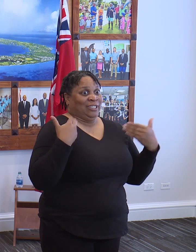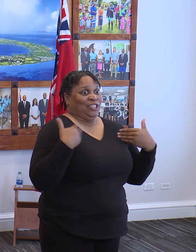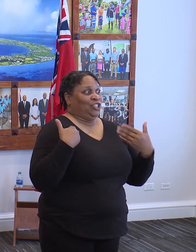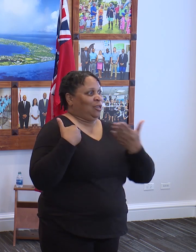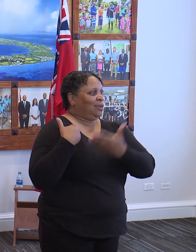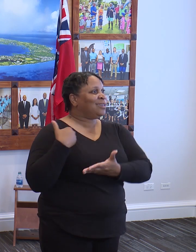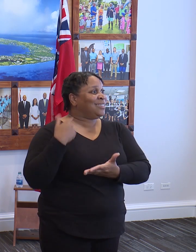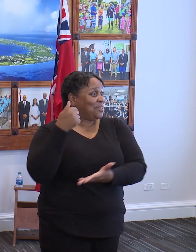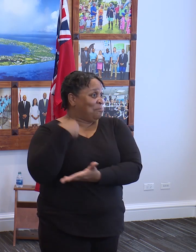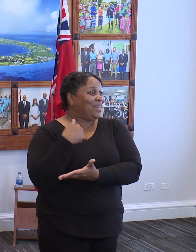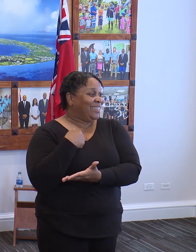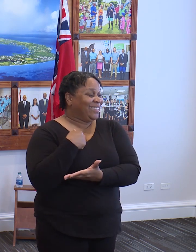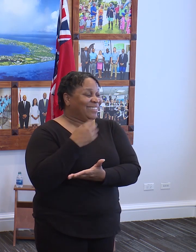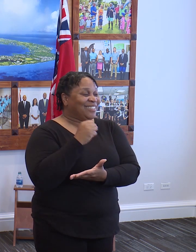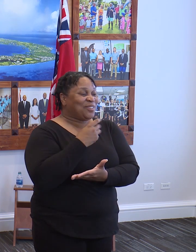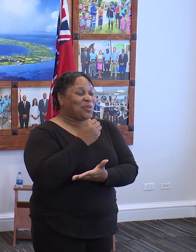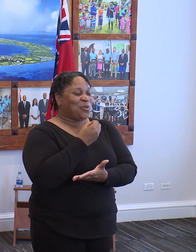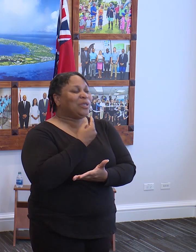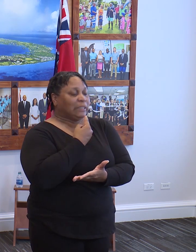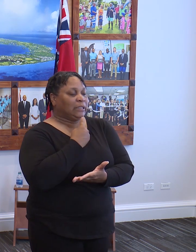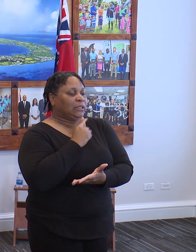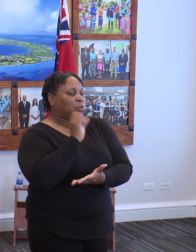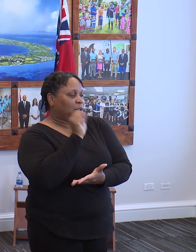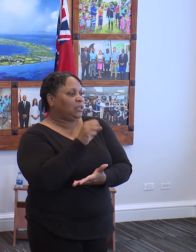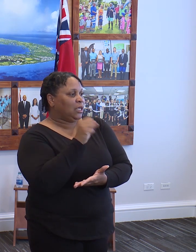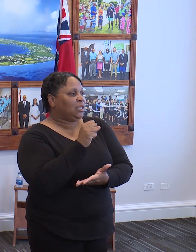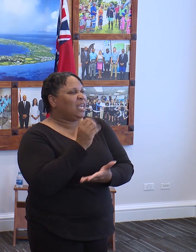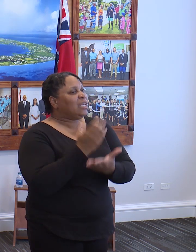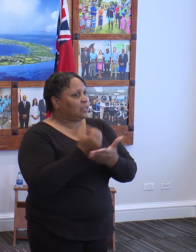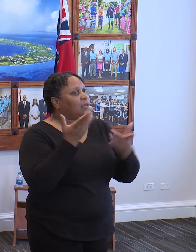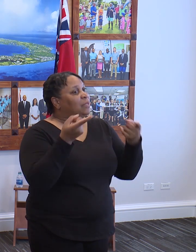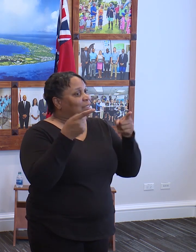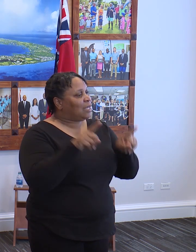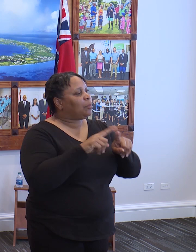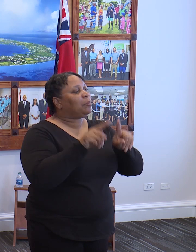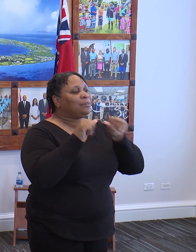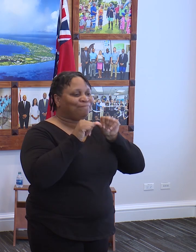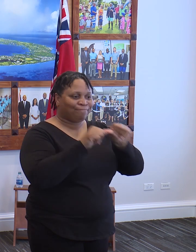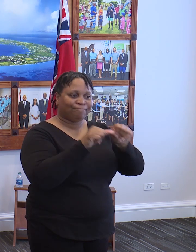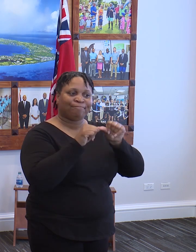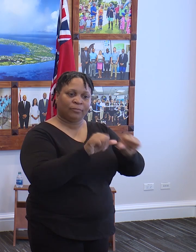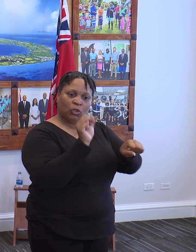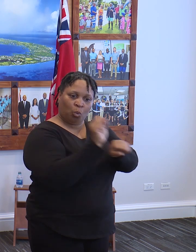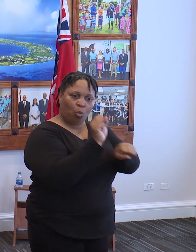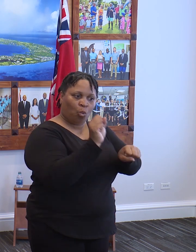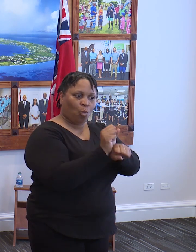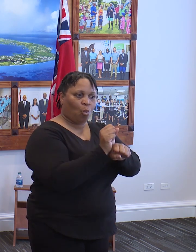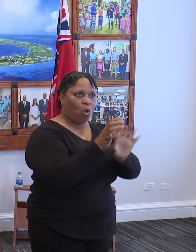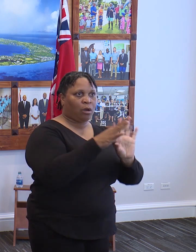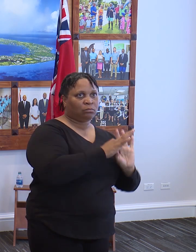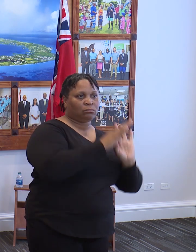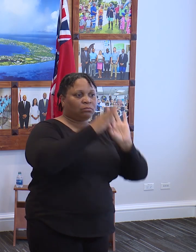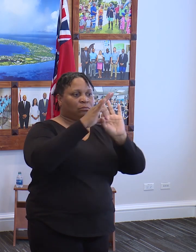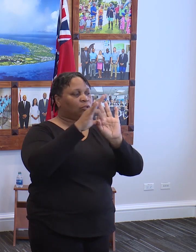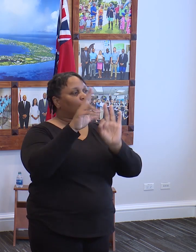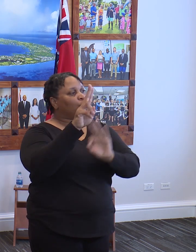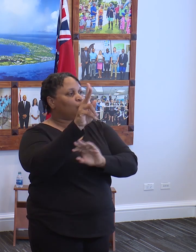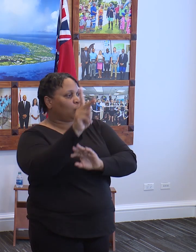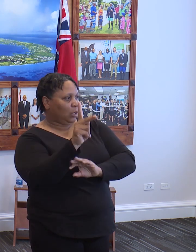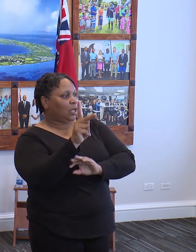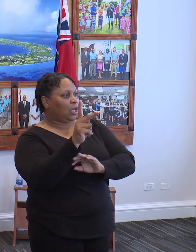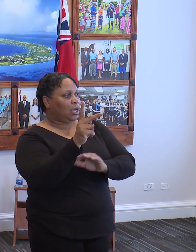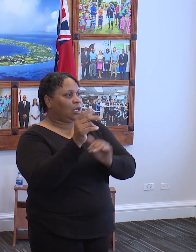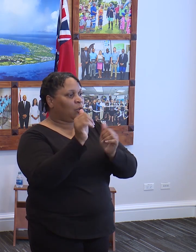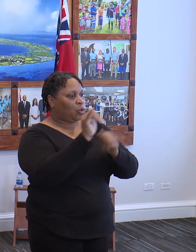me. And so it is certainly something that's serious. It's certainly something that's happening. But we're continuing to work with the United Kingdom government in this particular